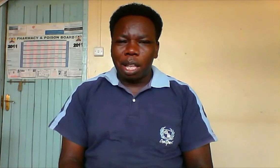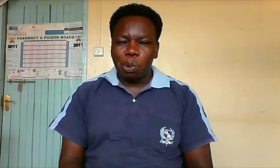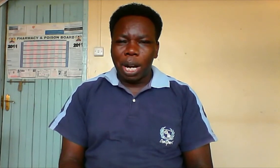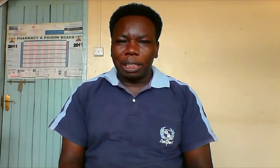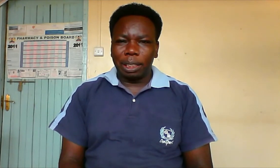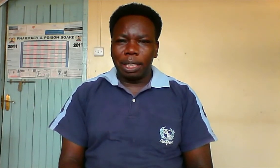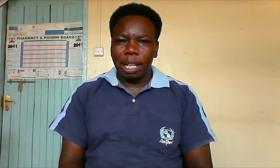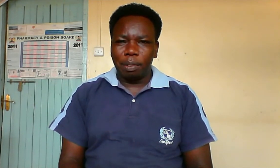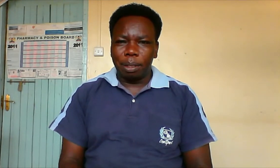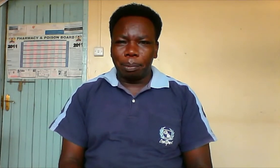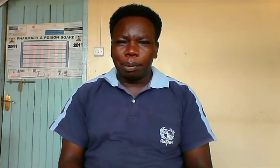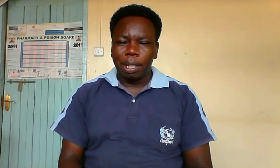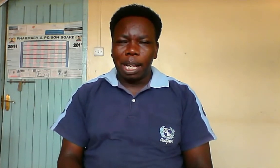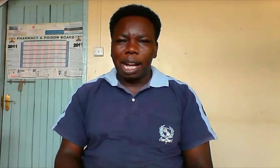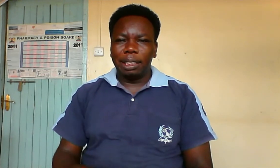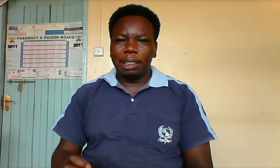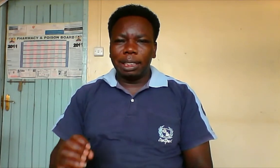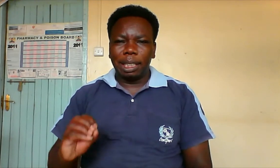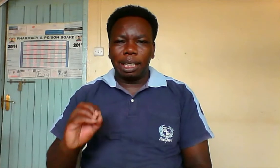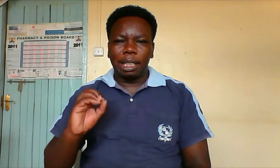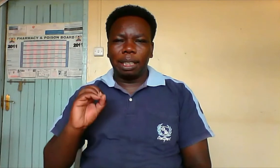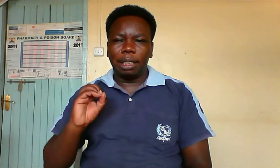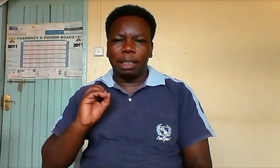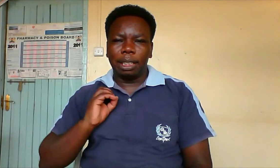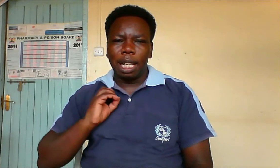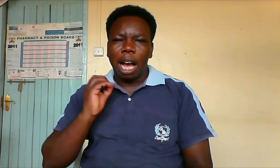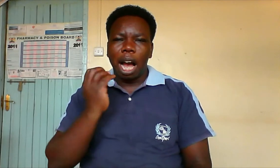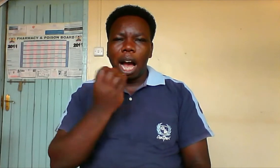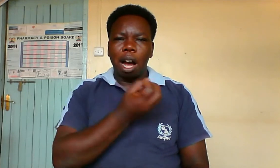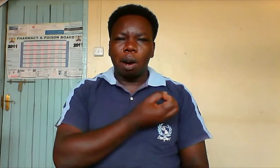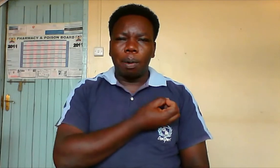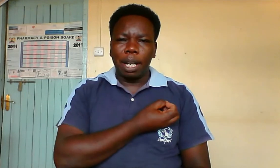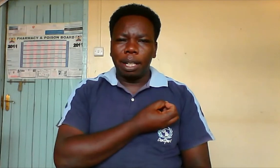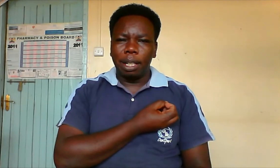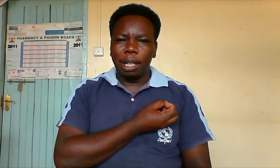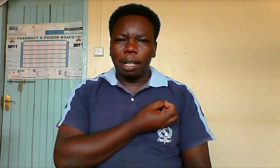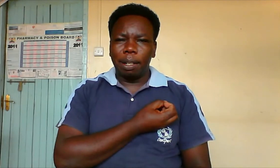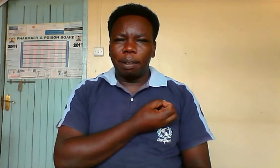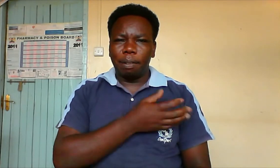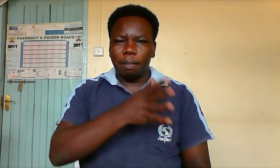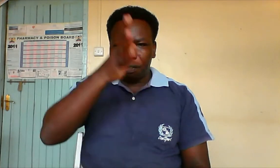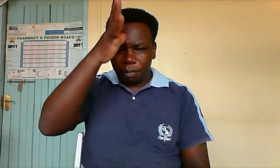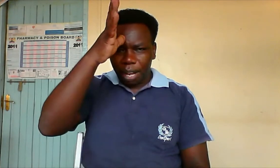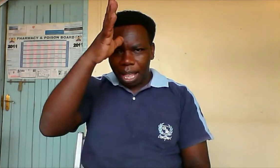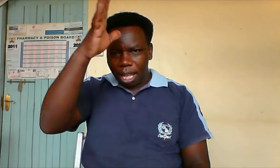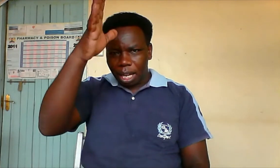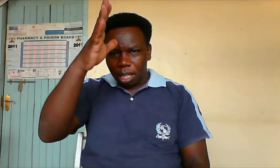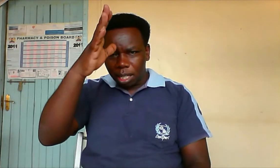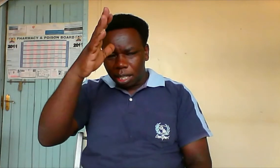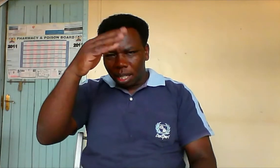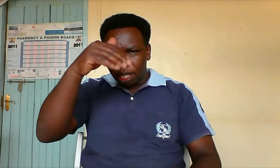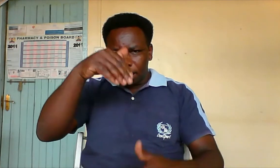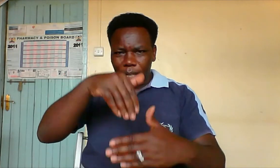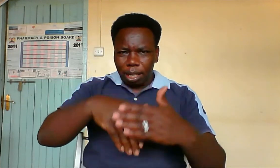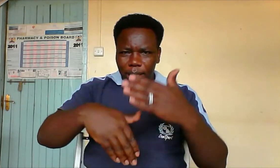who art in heaven. I started like this. Our Father in